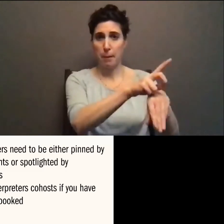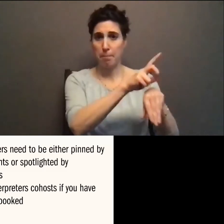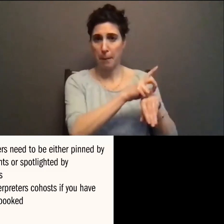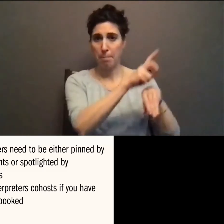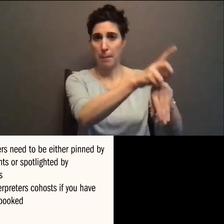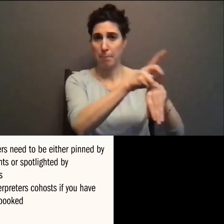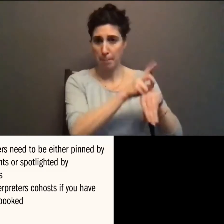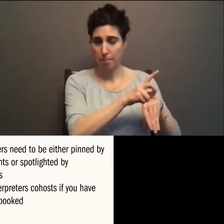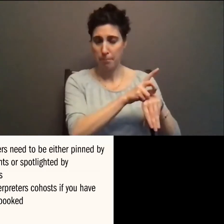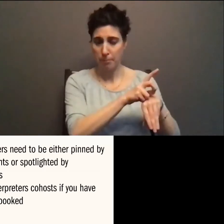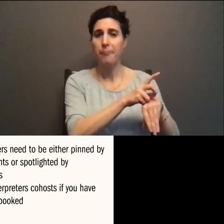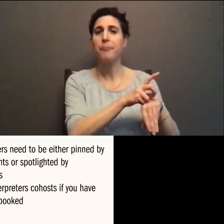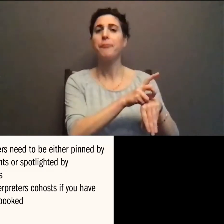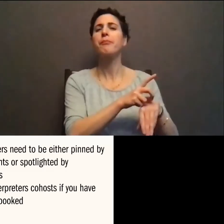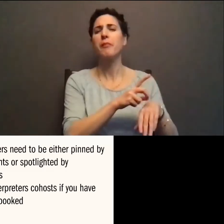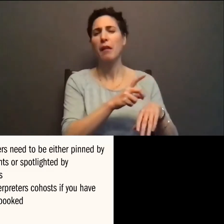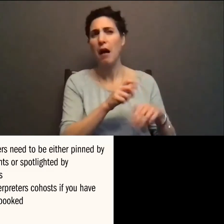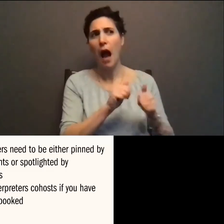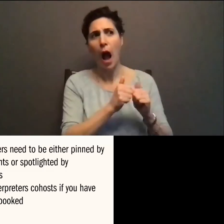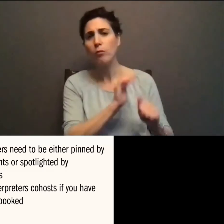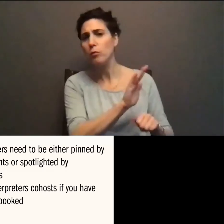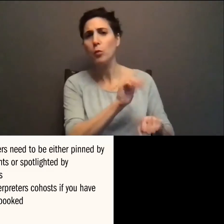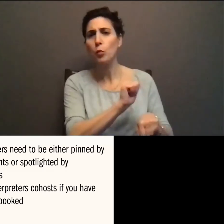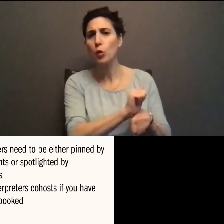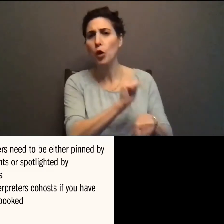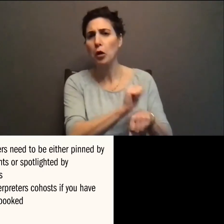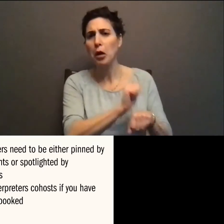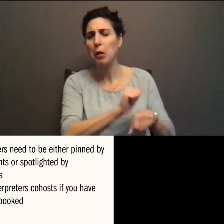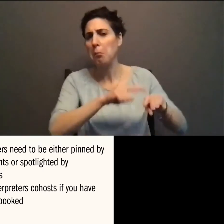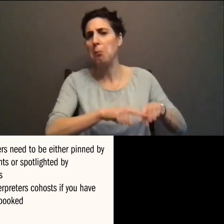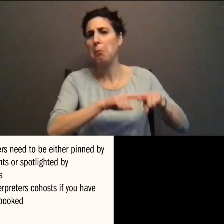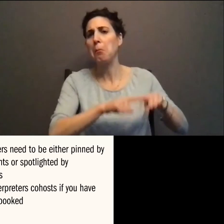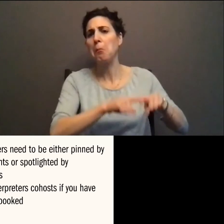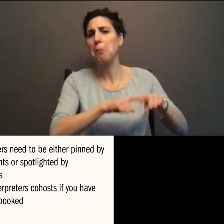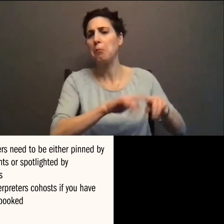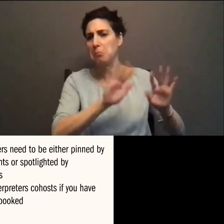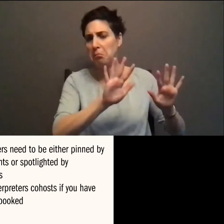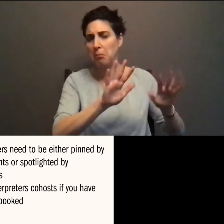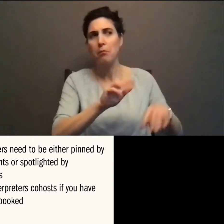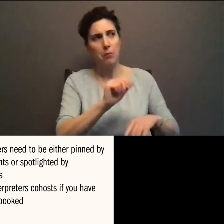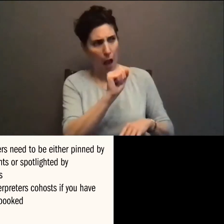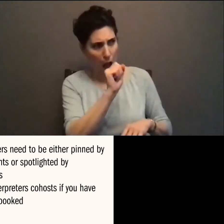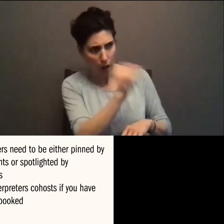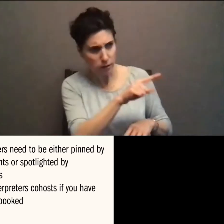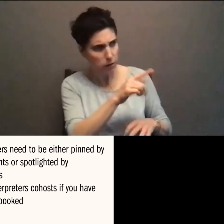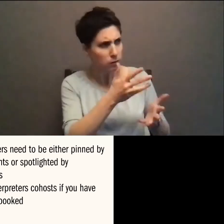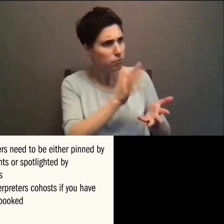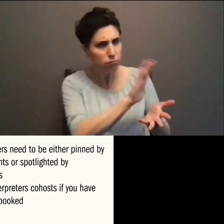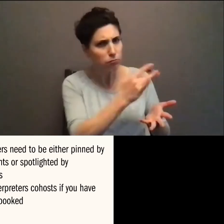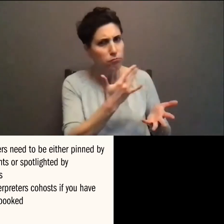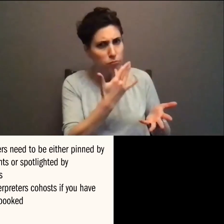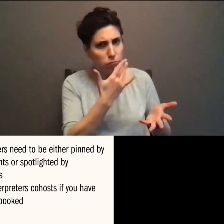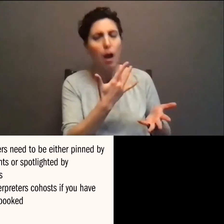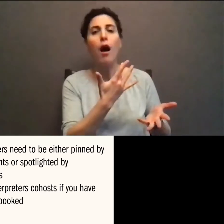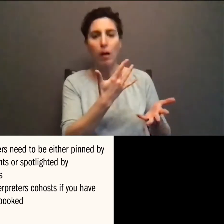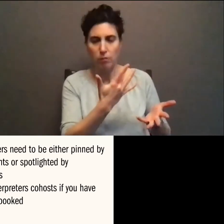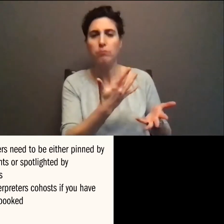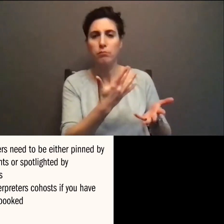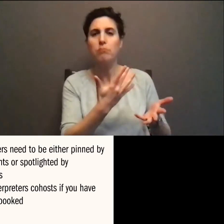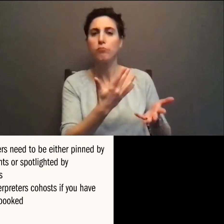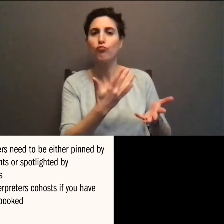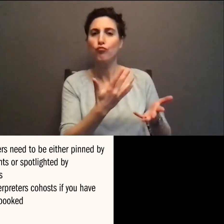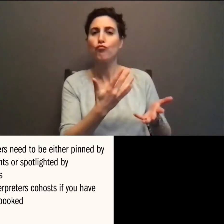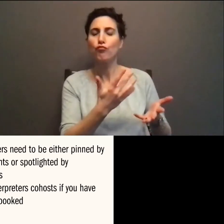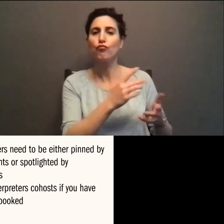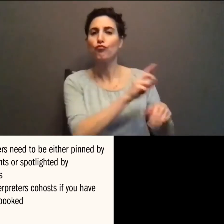different people like working in different ways, so check with them. But it just, it makes it easier and it takes